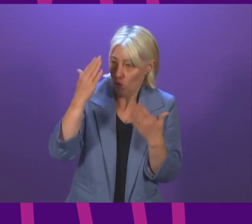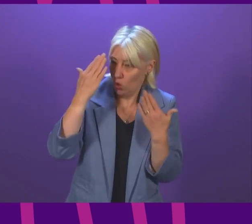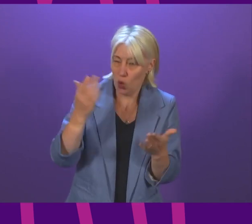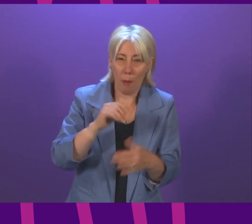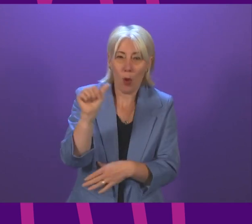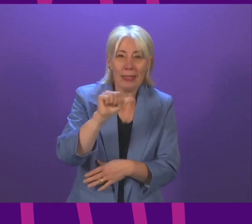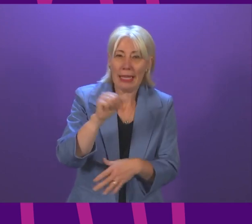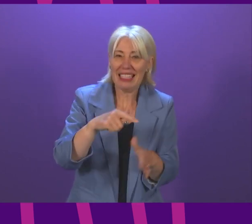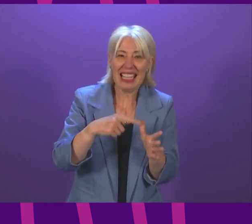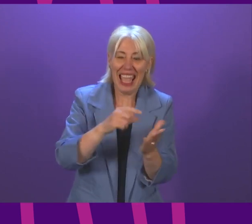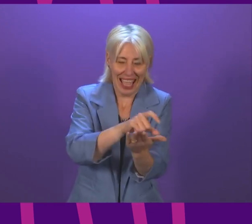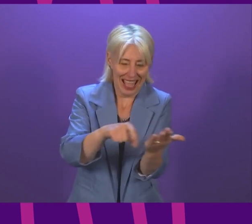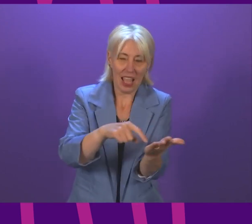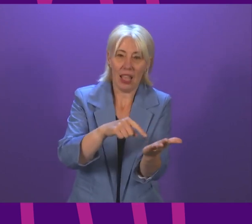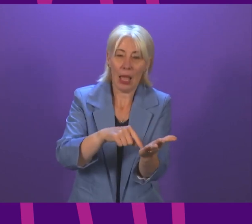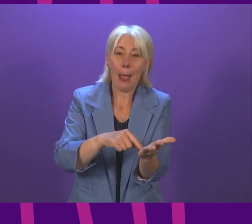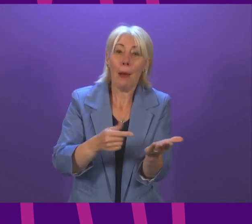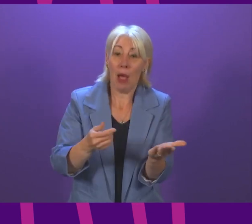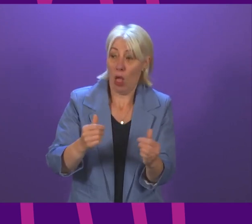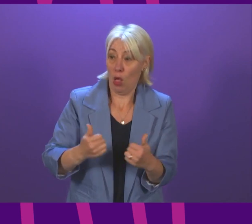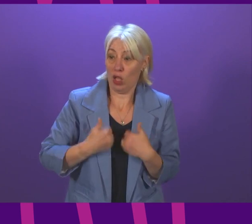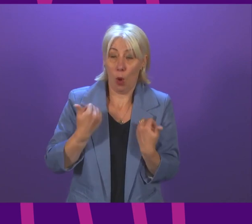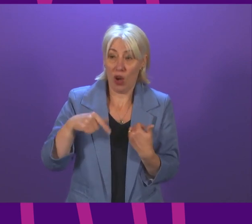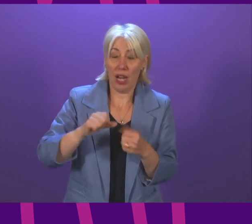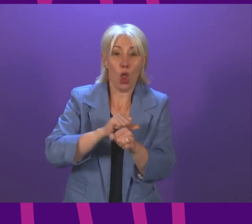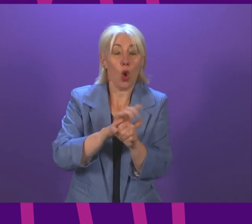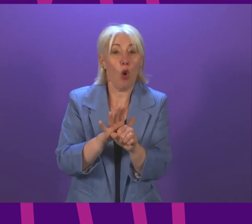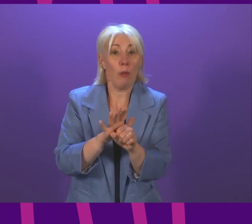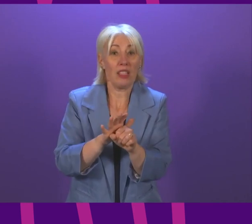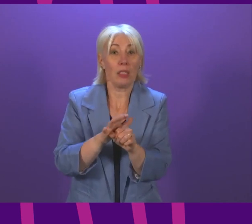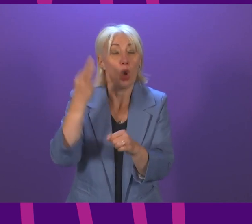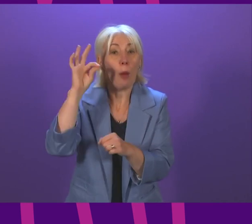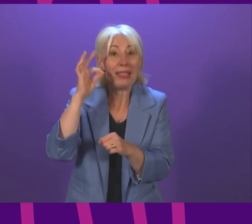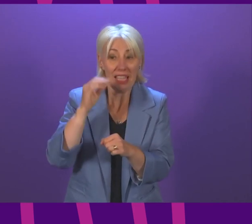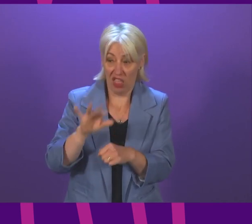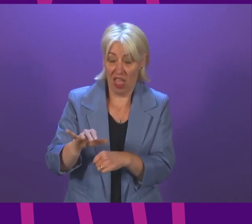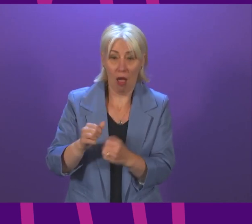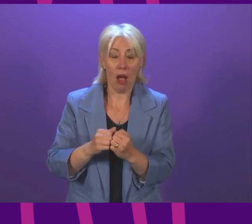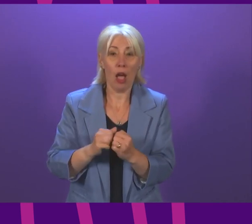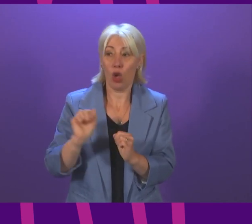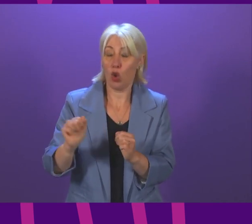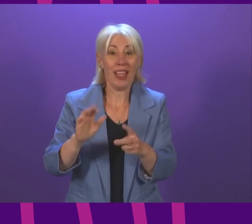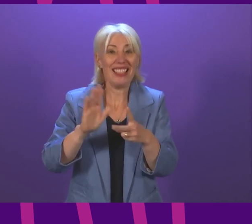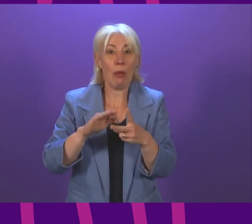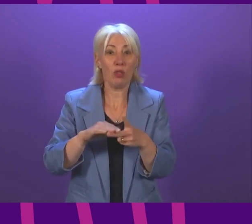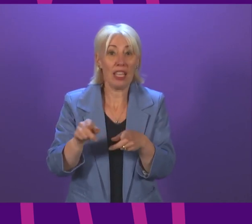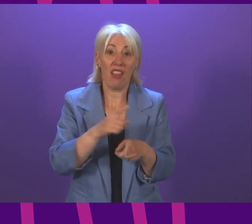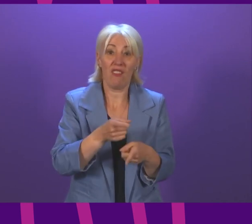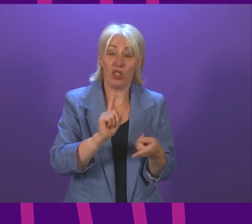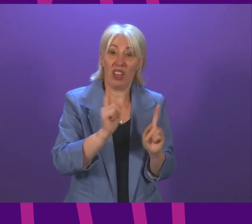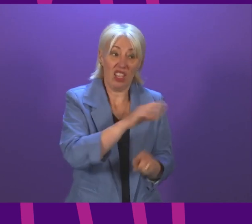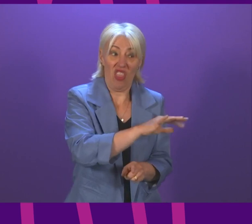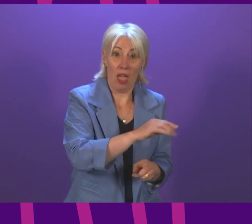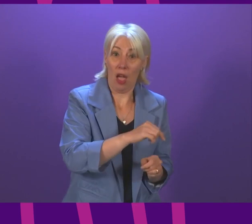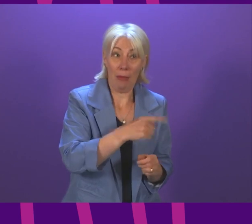16A, it was discussed in the COVID committee this morning, which our Deputy First Minister appeared in front of. She can turn to him to ask for answers. He doesn't